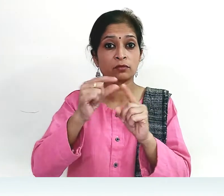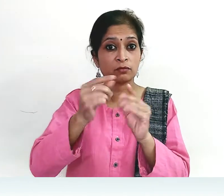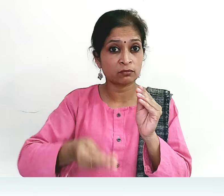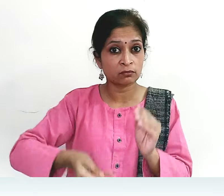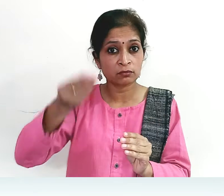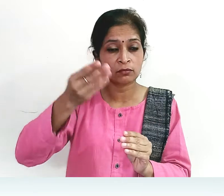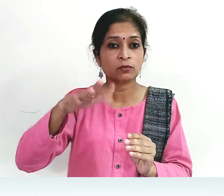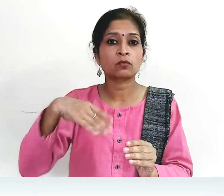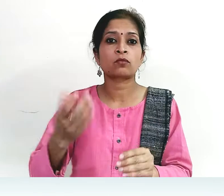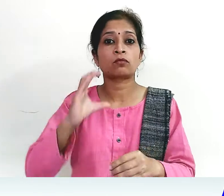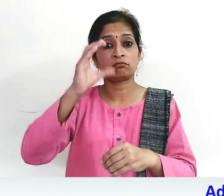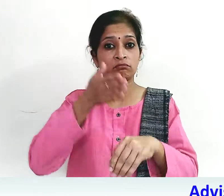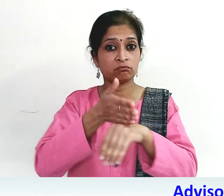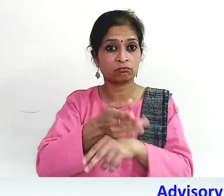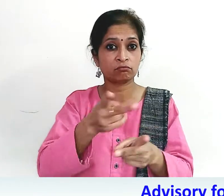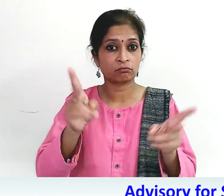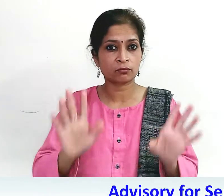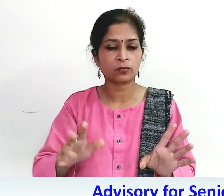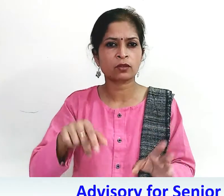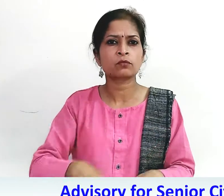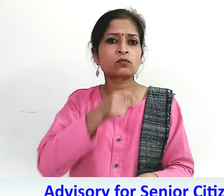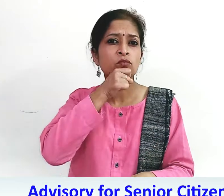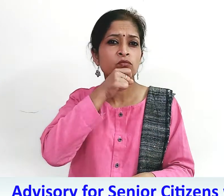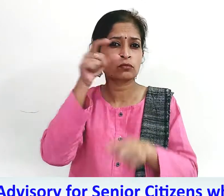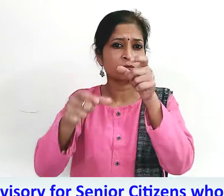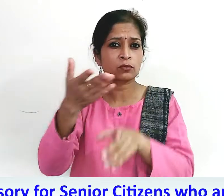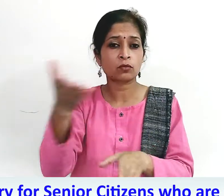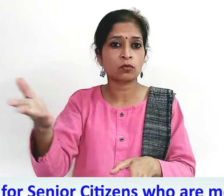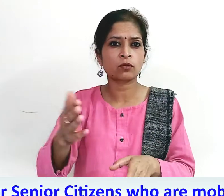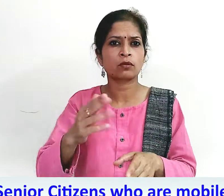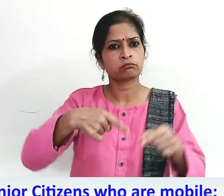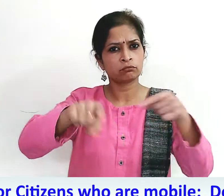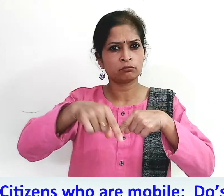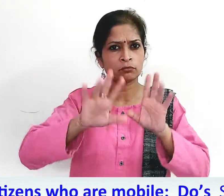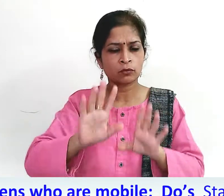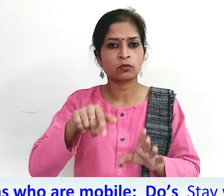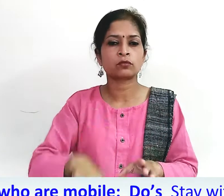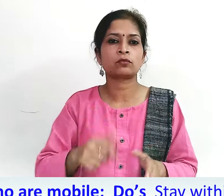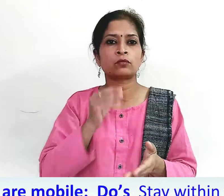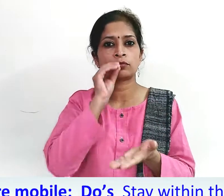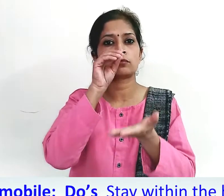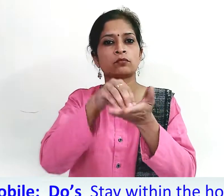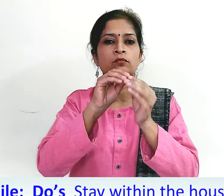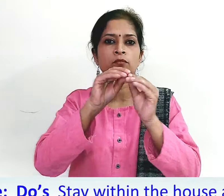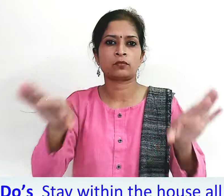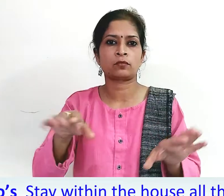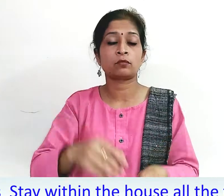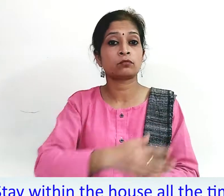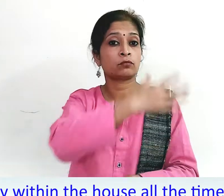cancer. Advisory for Senior Citizens Who Are Mobile Do's Stay within the house all the